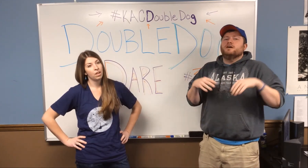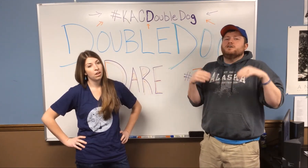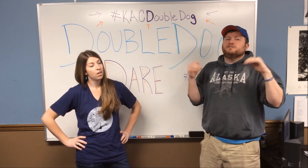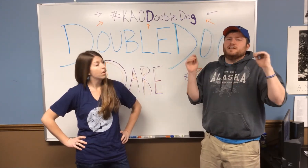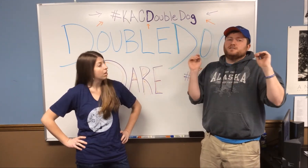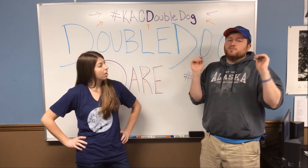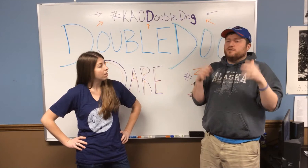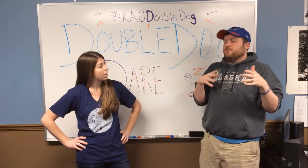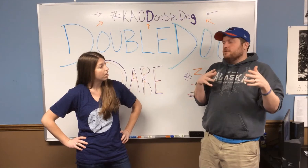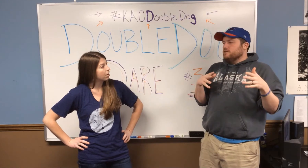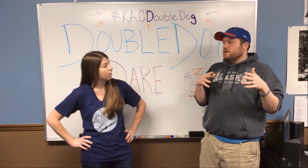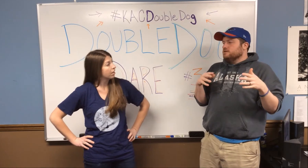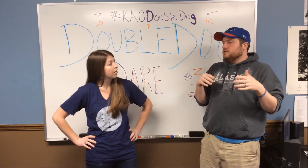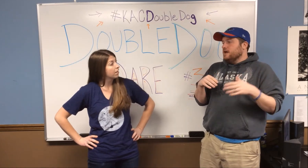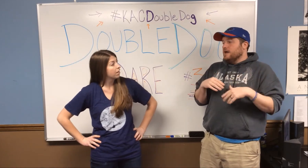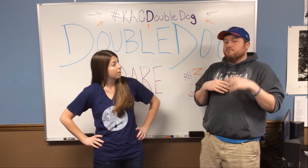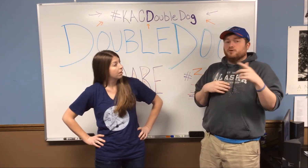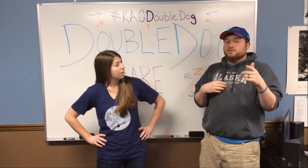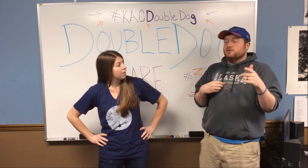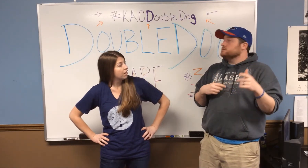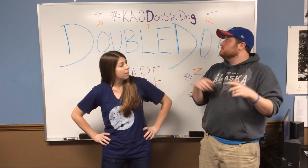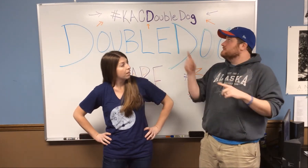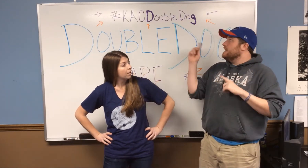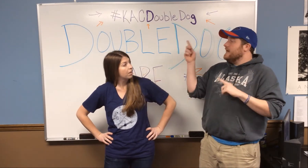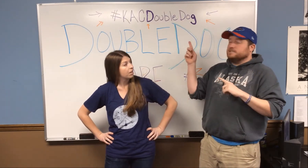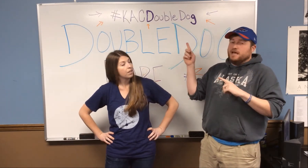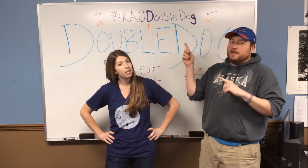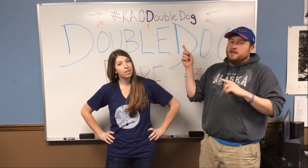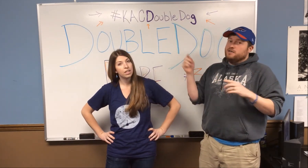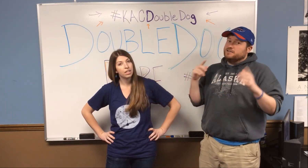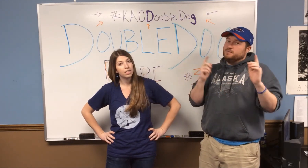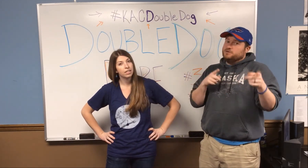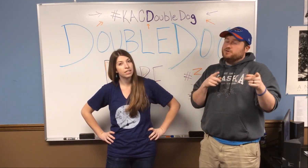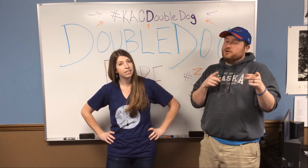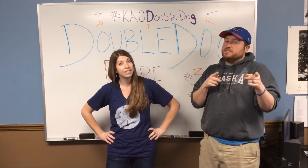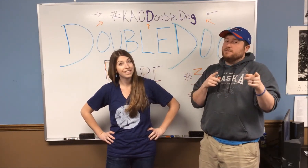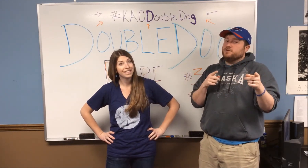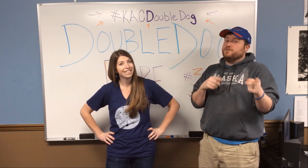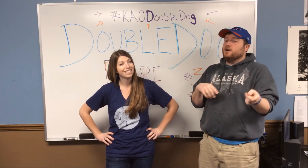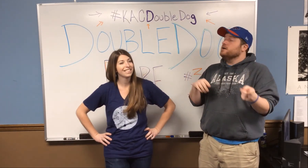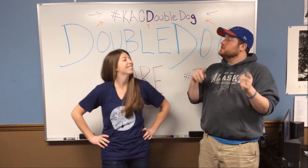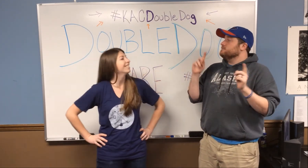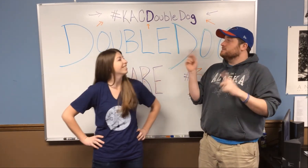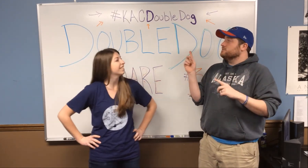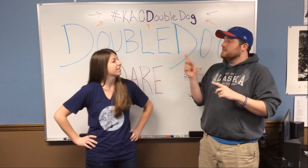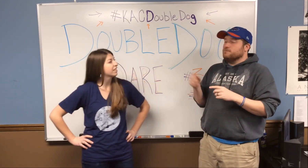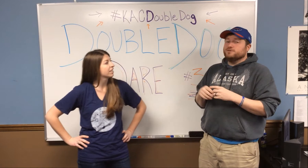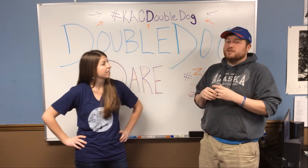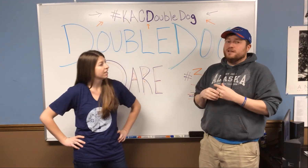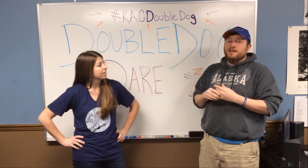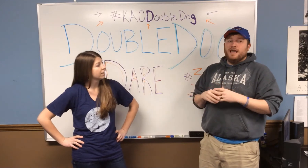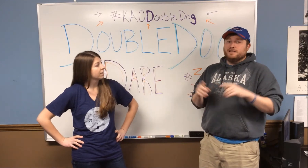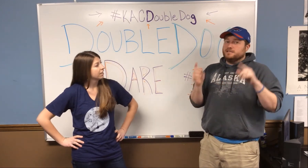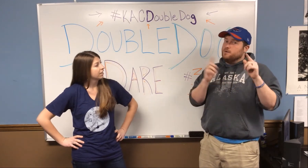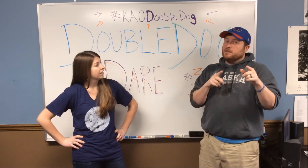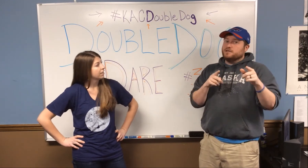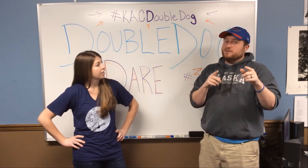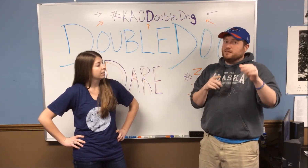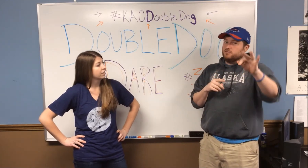you send us some really funny videos and post those using that hashtag. You guys have been doing a great job so far. So make sure you keep using it and stay with us. We've got